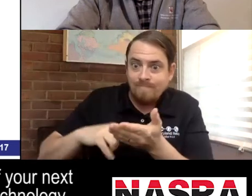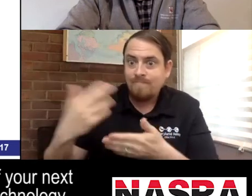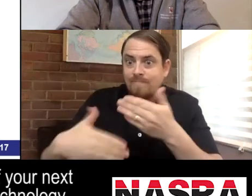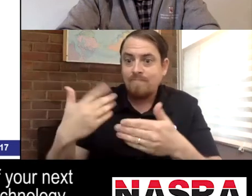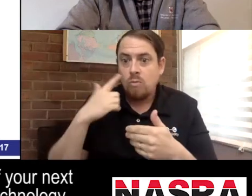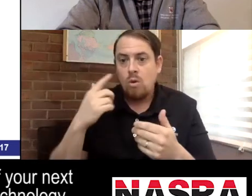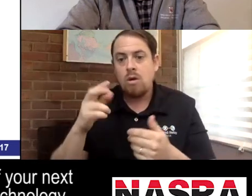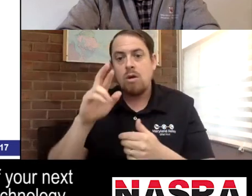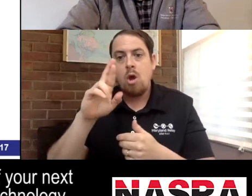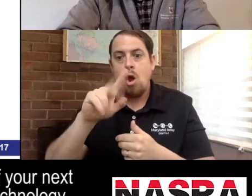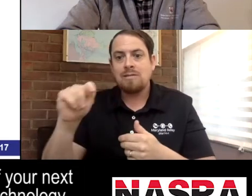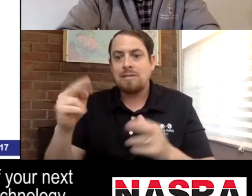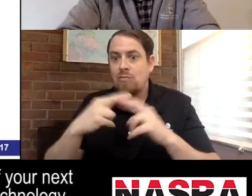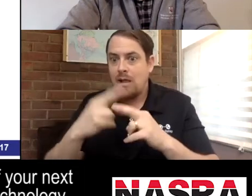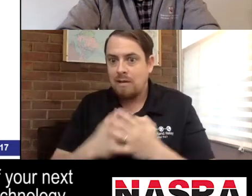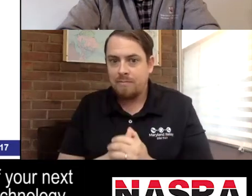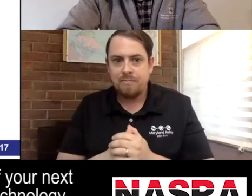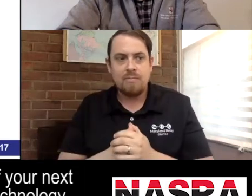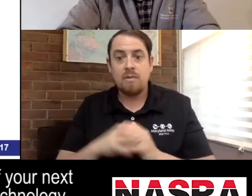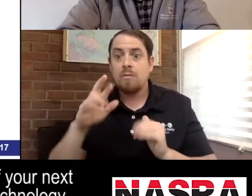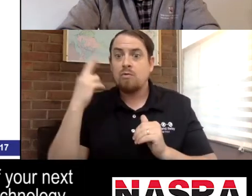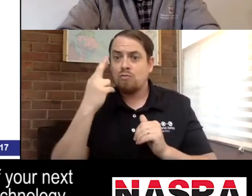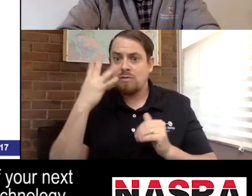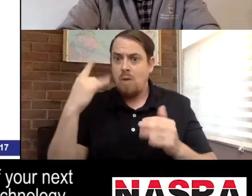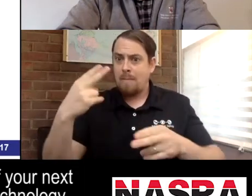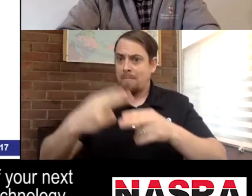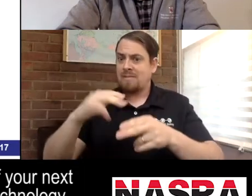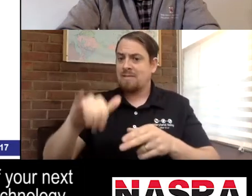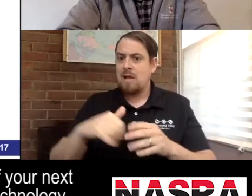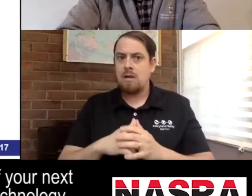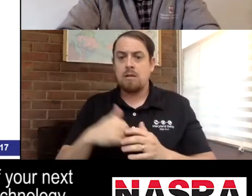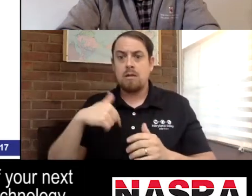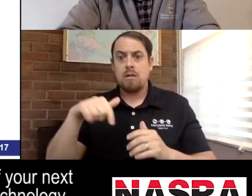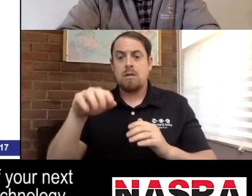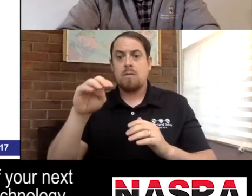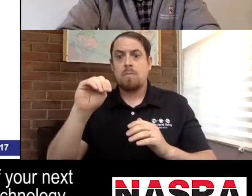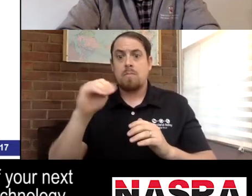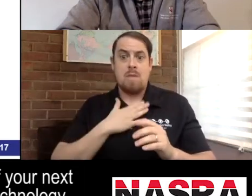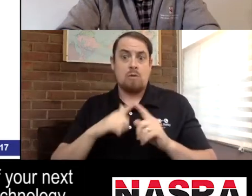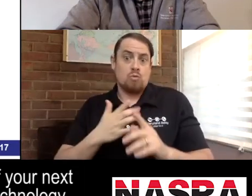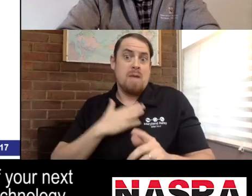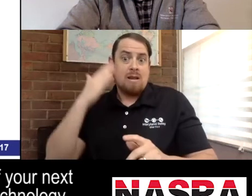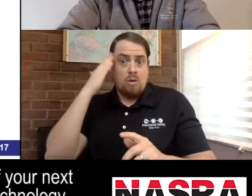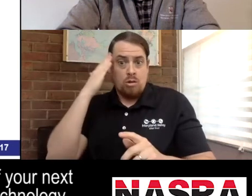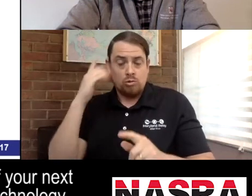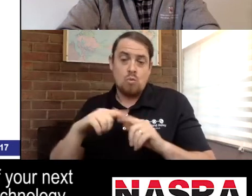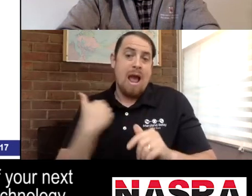Maybe include it in the language of your next RFP so that it speaks to having RTT technology.